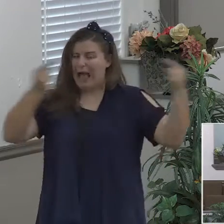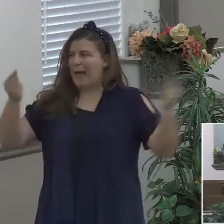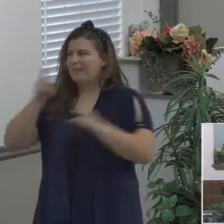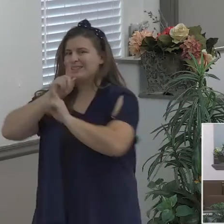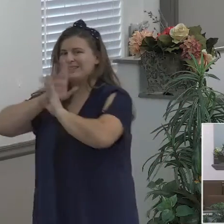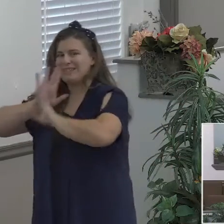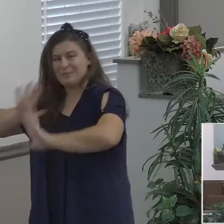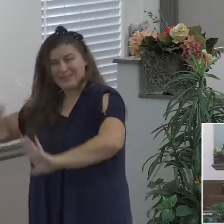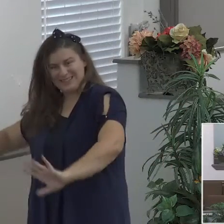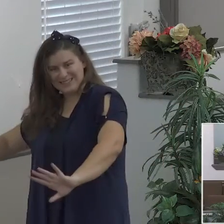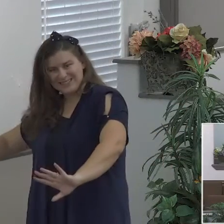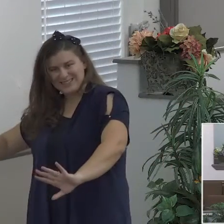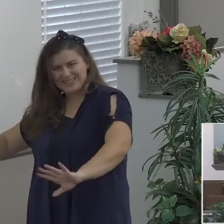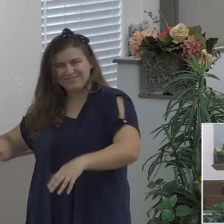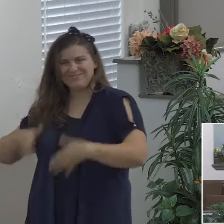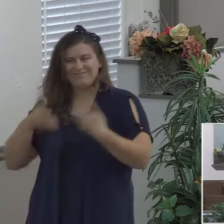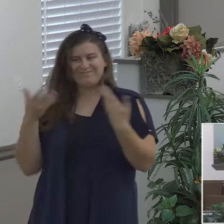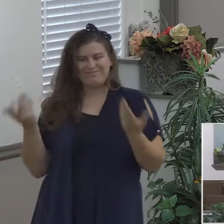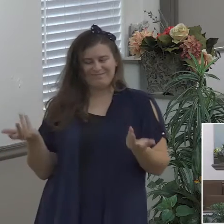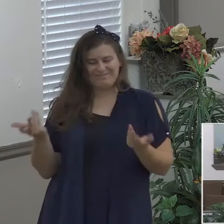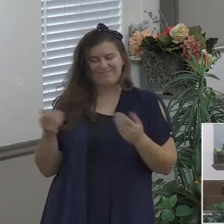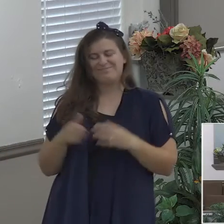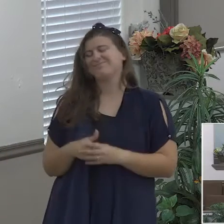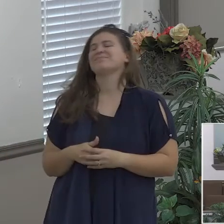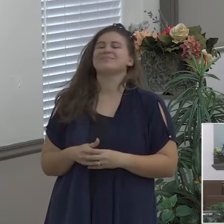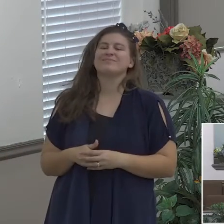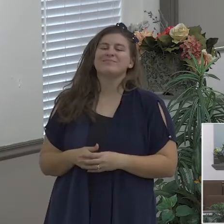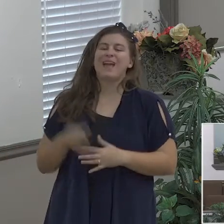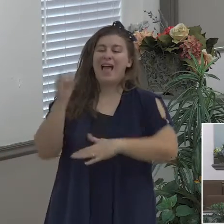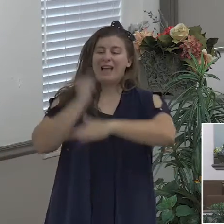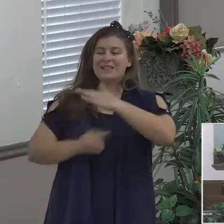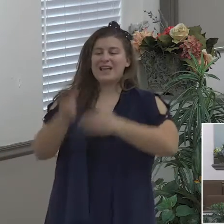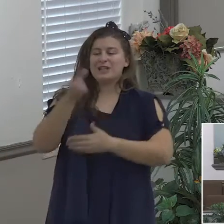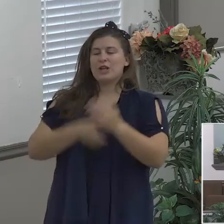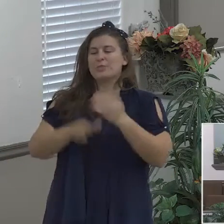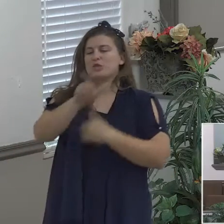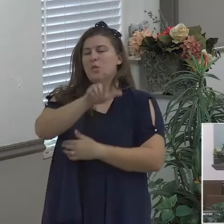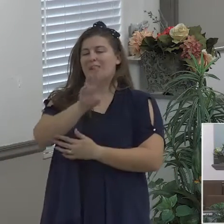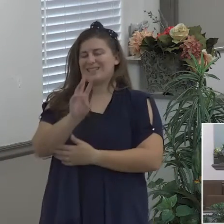Isaiah chapter number 26 and verses 3 and 4